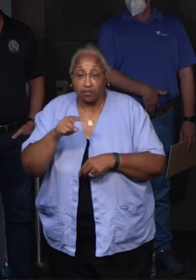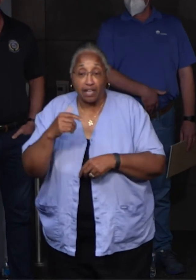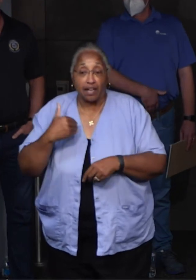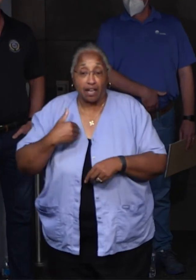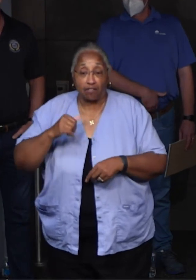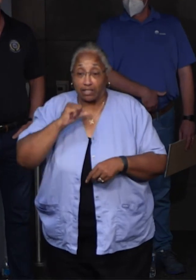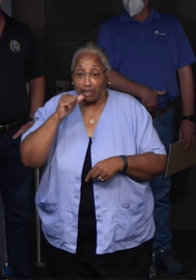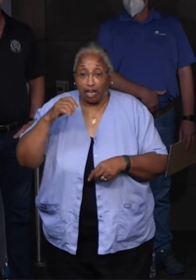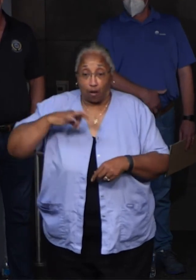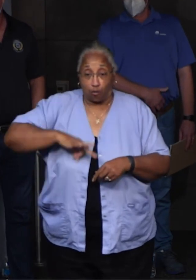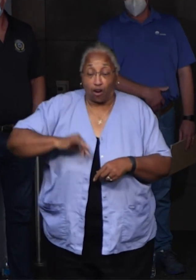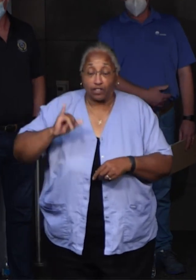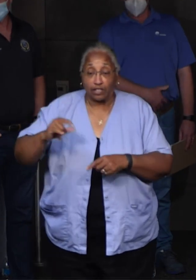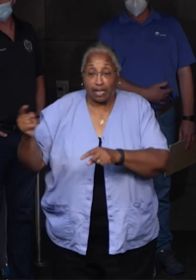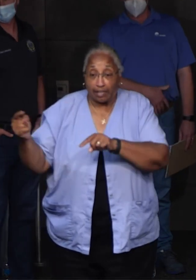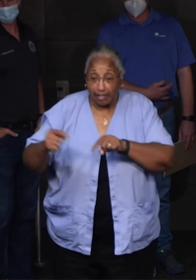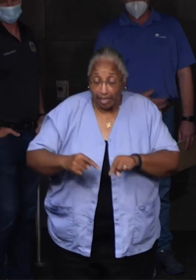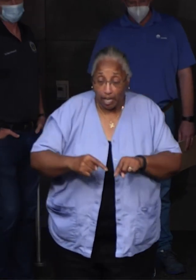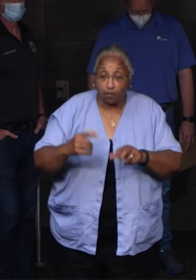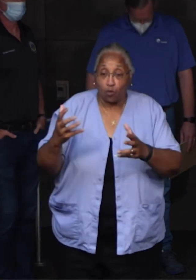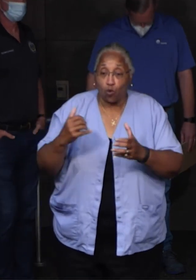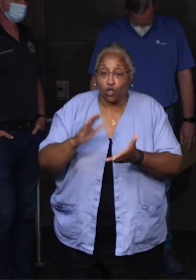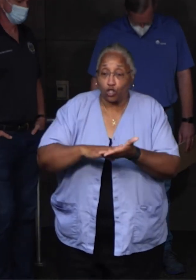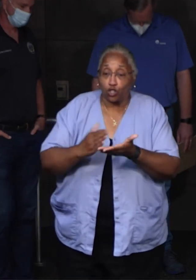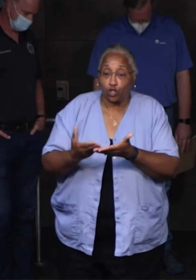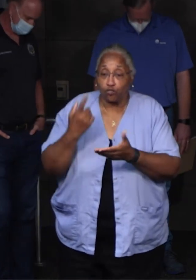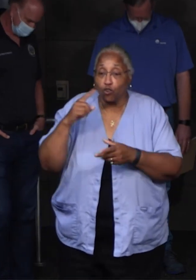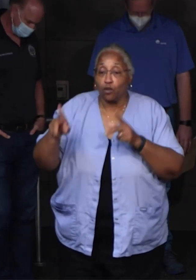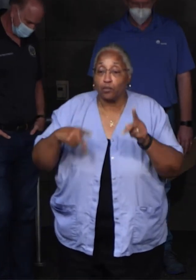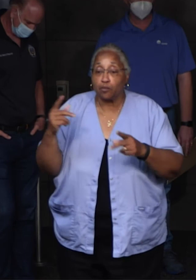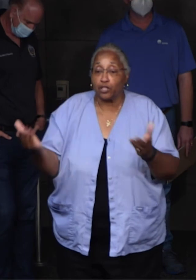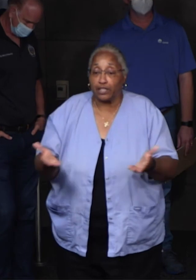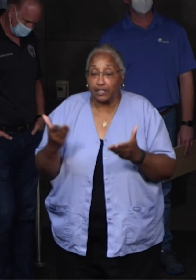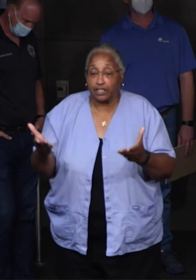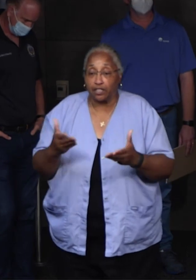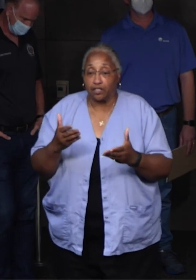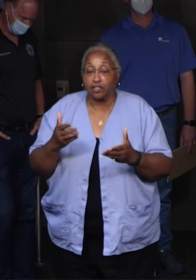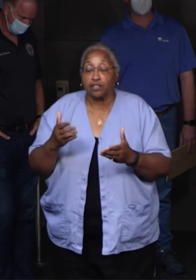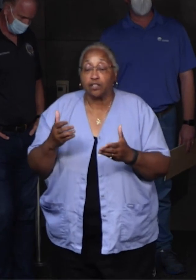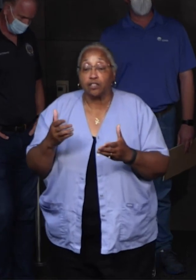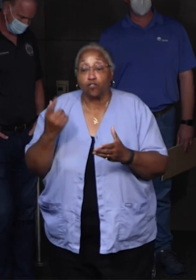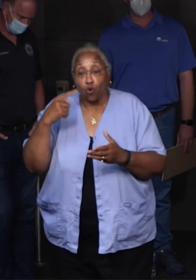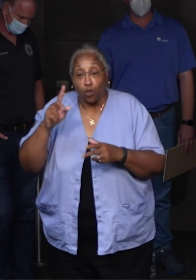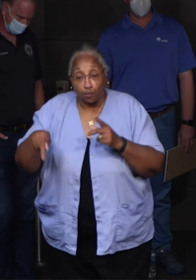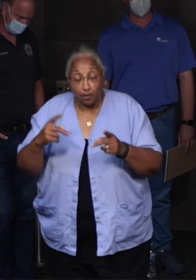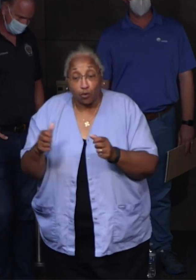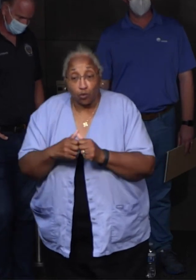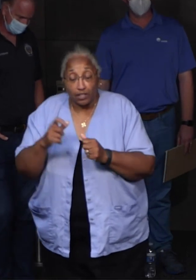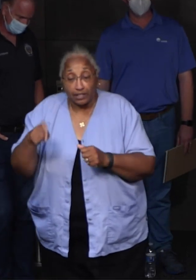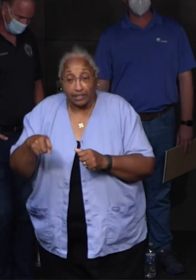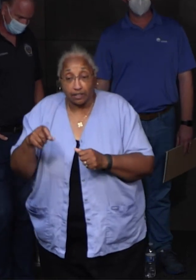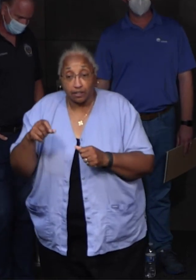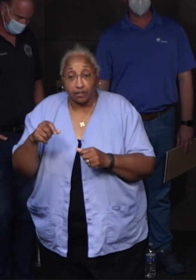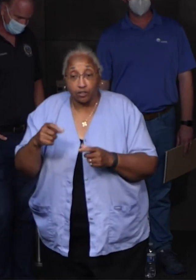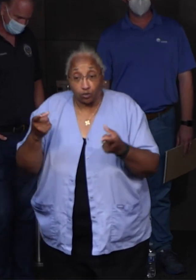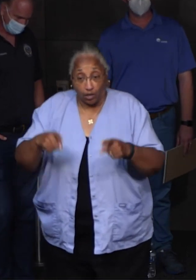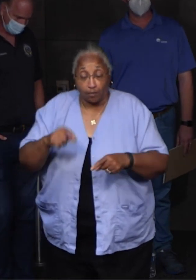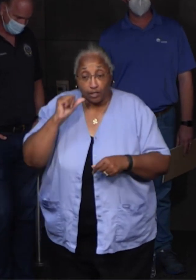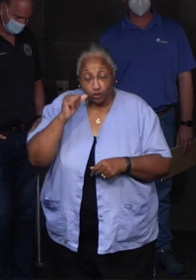came in and wanted to cook for the people here in our communities who were in need. And so on tomorrow